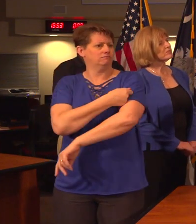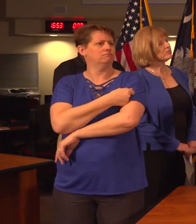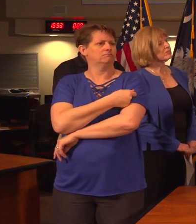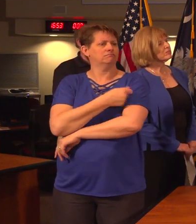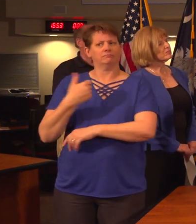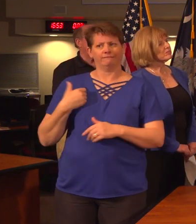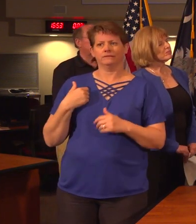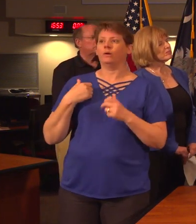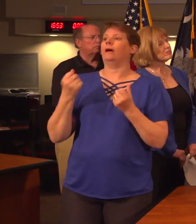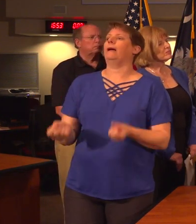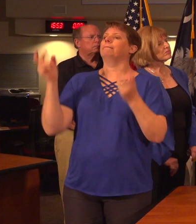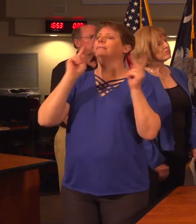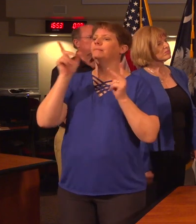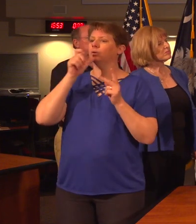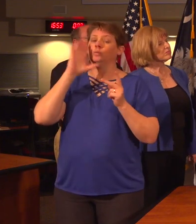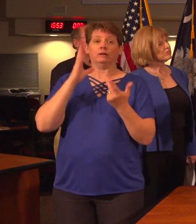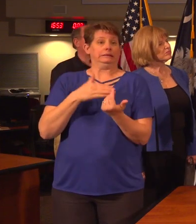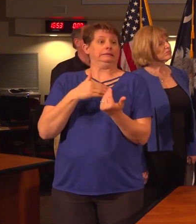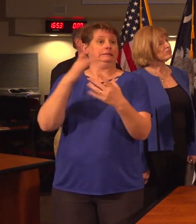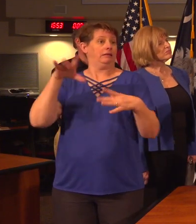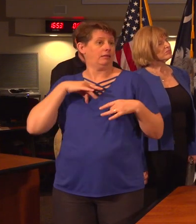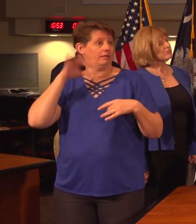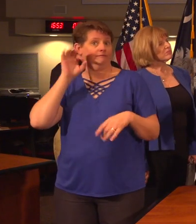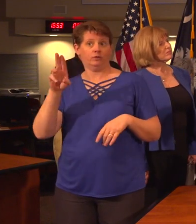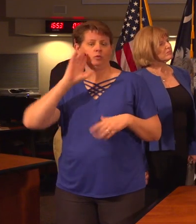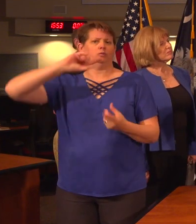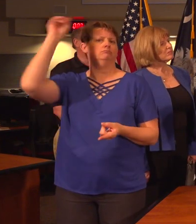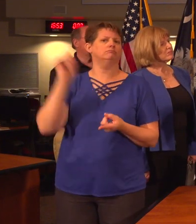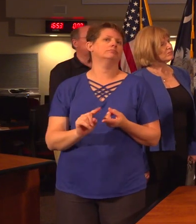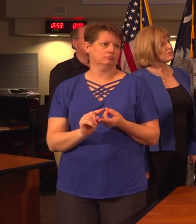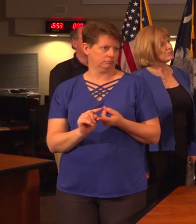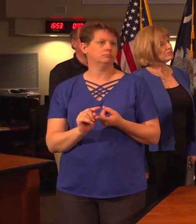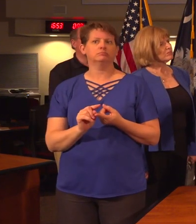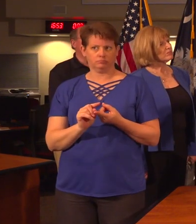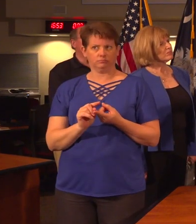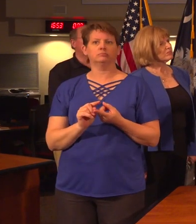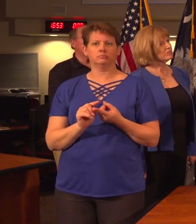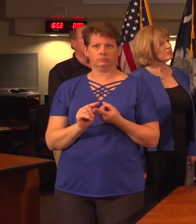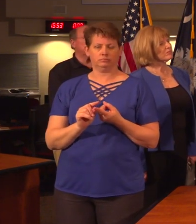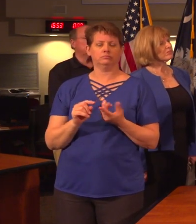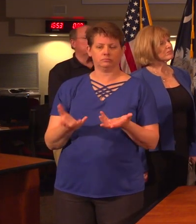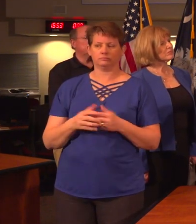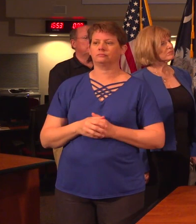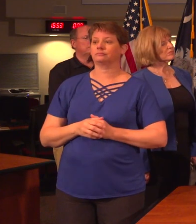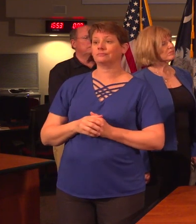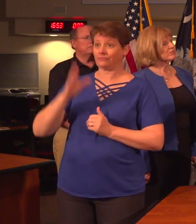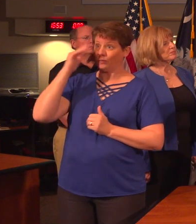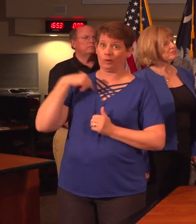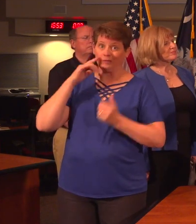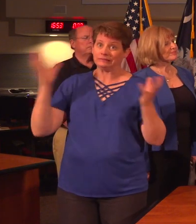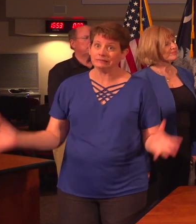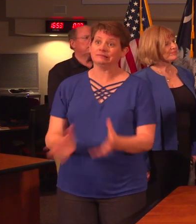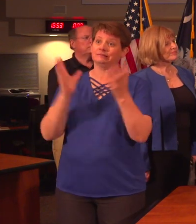so the number of people in the population who are susceptible to flu is dramatically reduced by the vaccine. And that's why we strongly